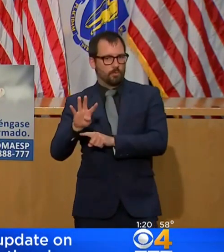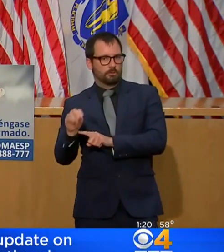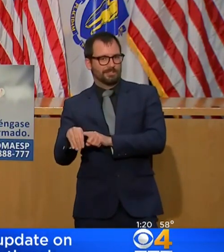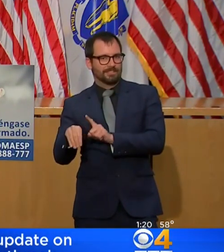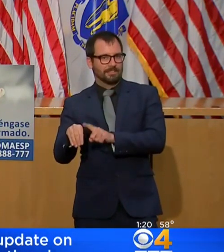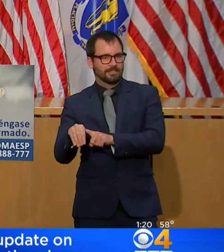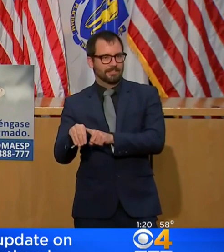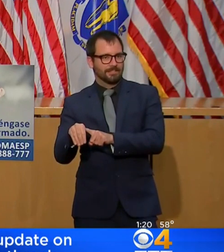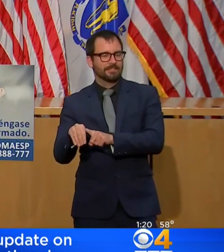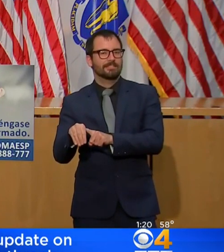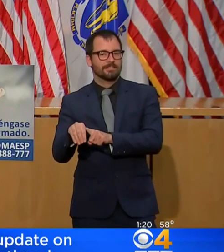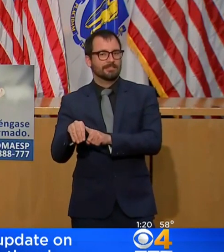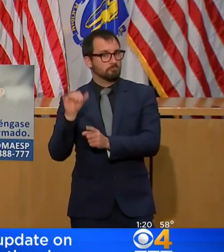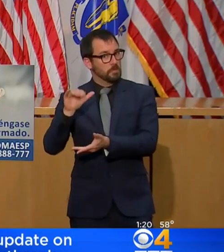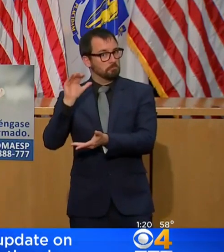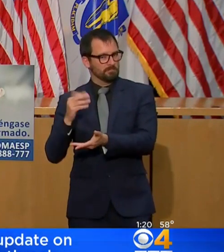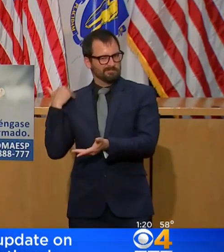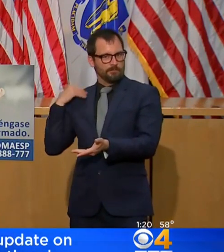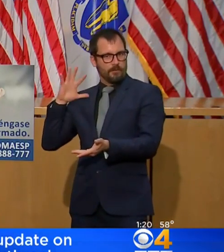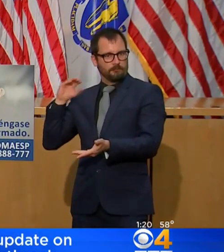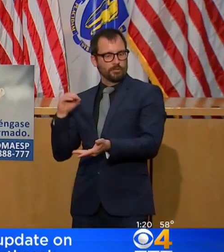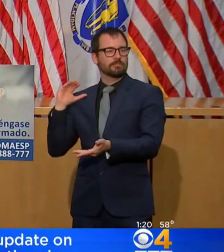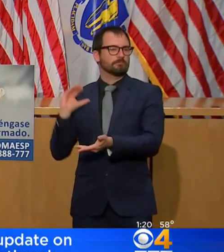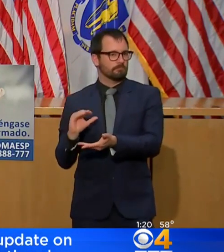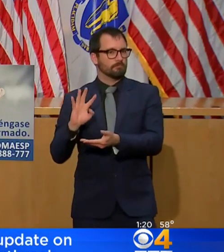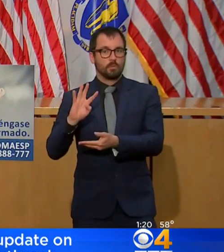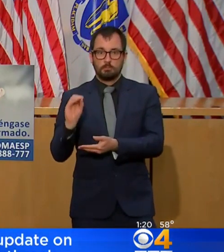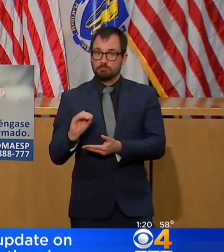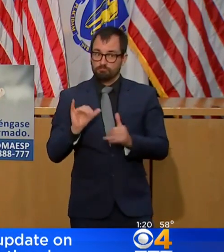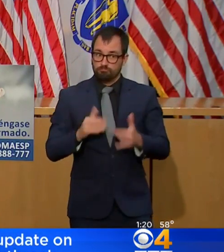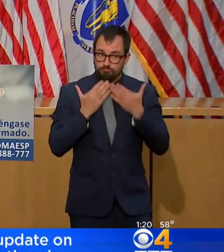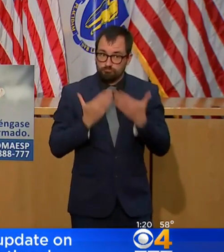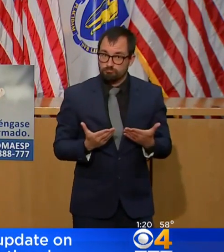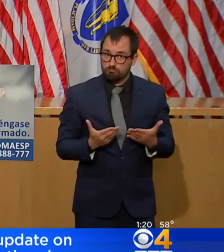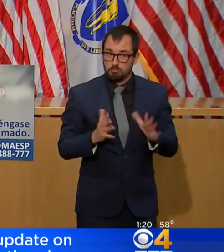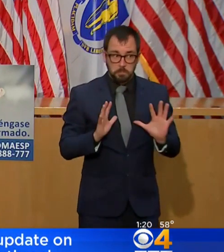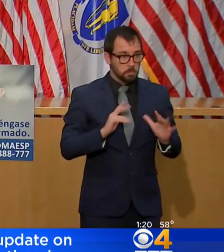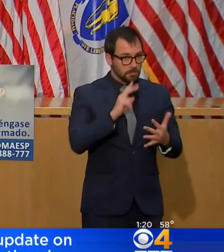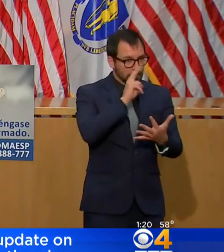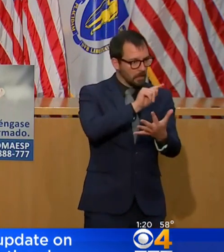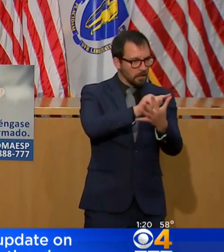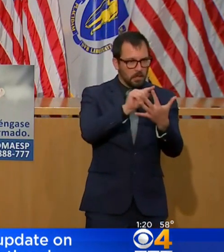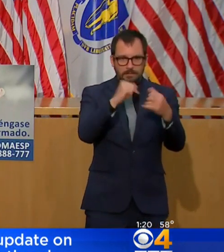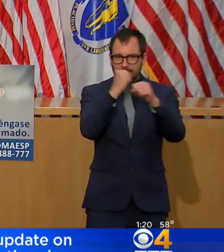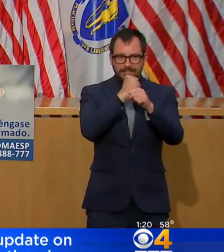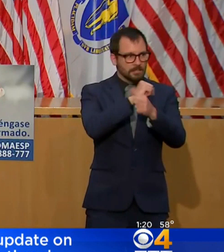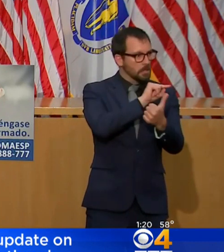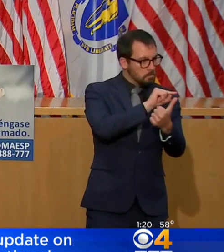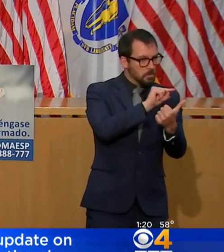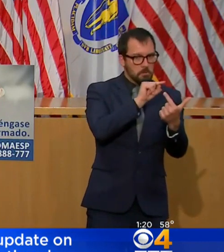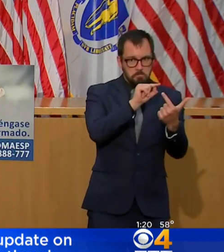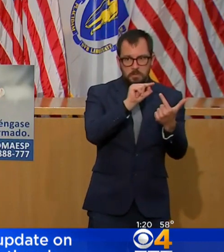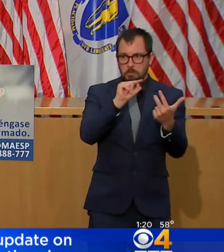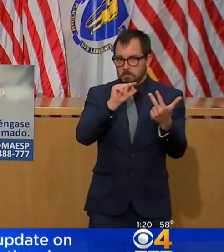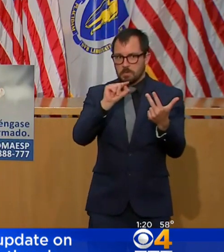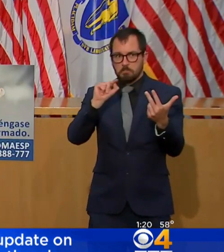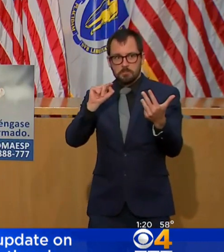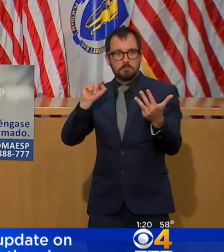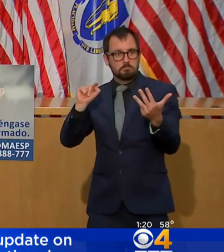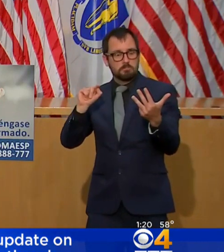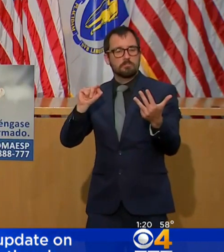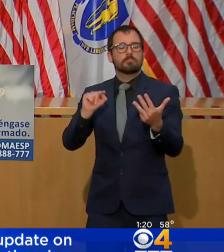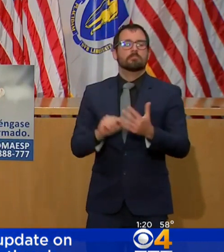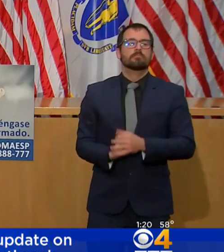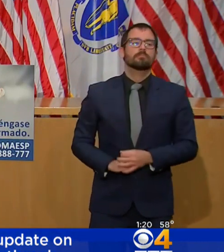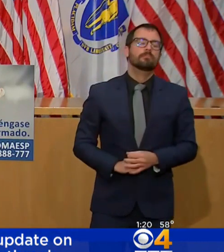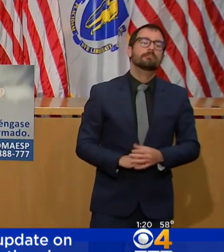which is encouraging. But the one thing I would say is sometimes the weekends are a little misleading. We would probably need to see